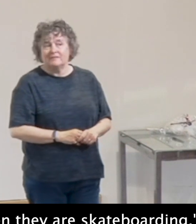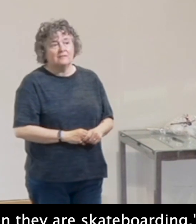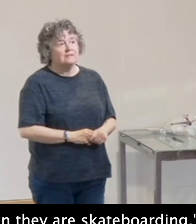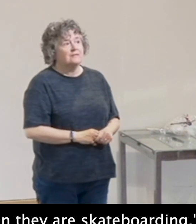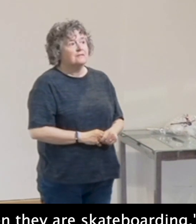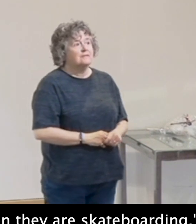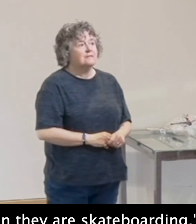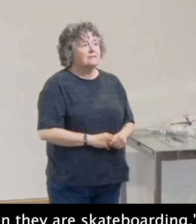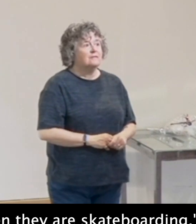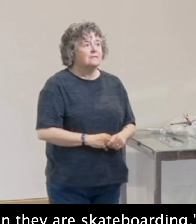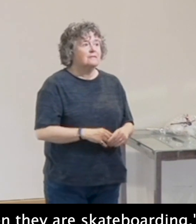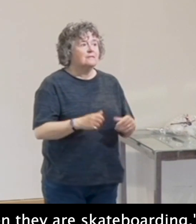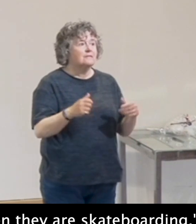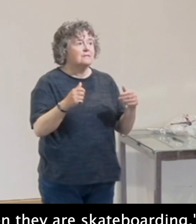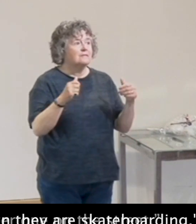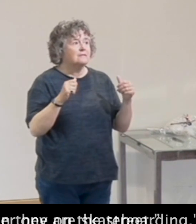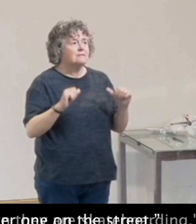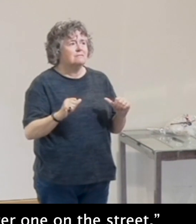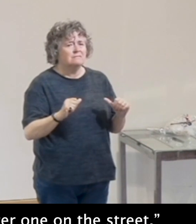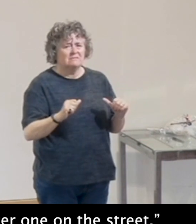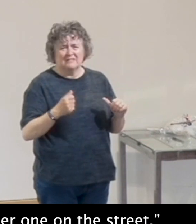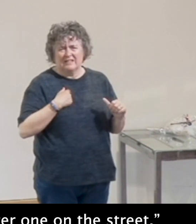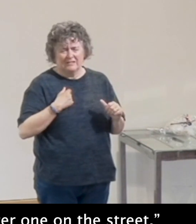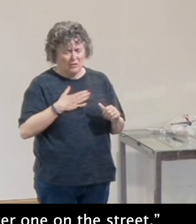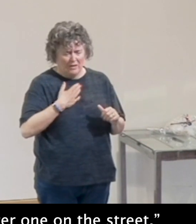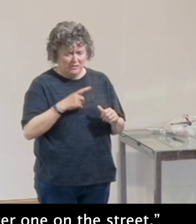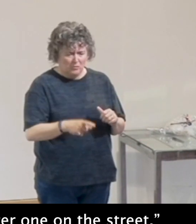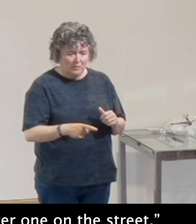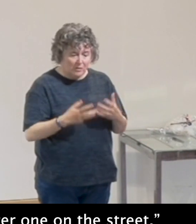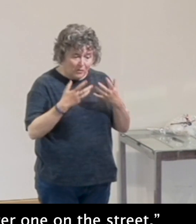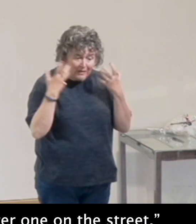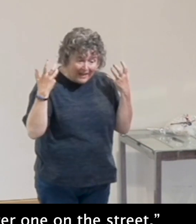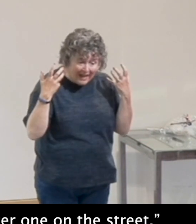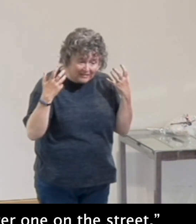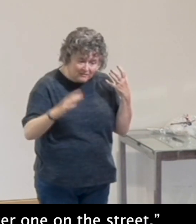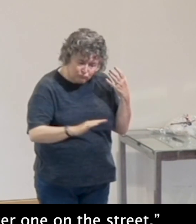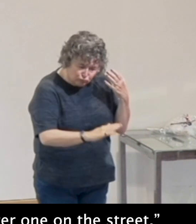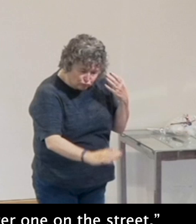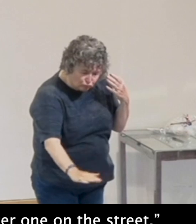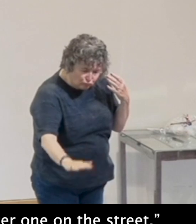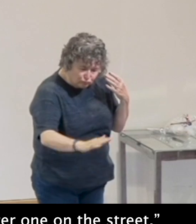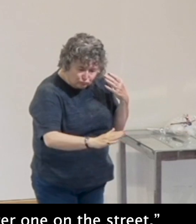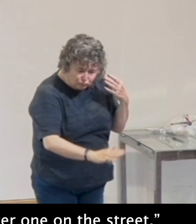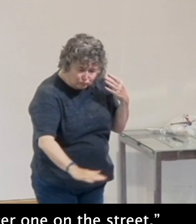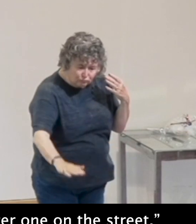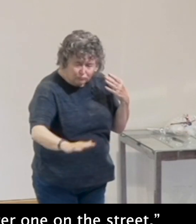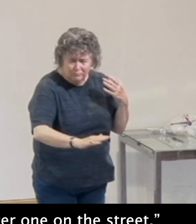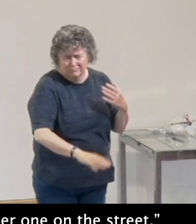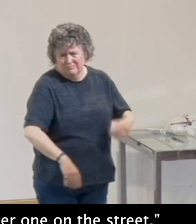And this one is one which I definitely don't agree with. Pet a cat when you encounter one on the street.